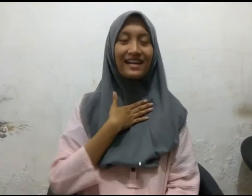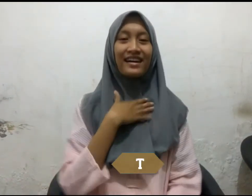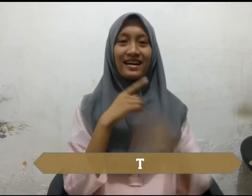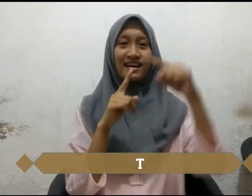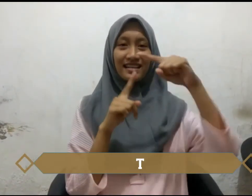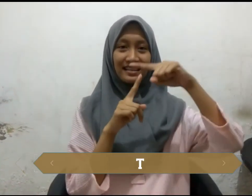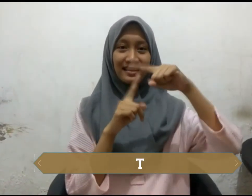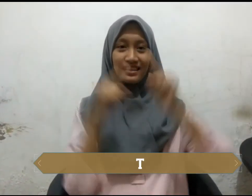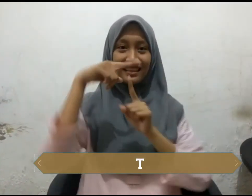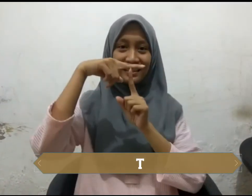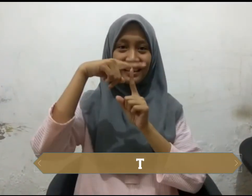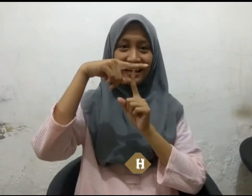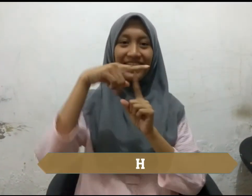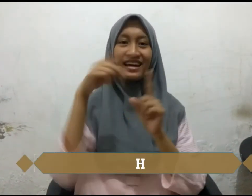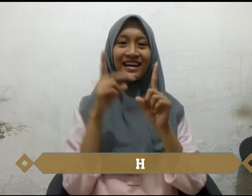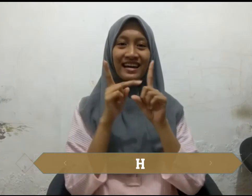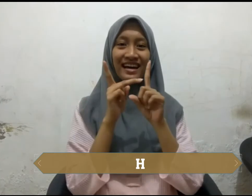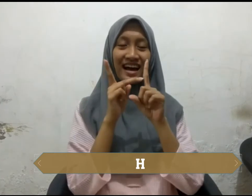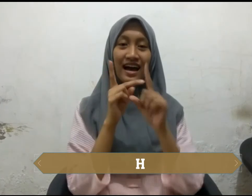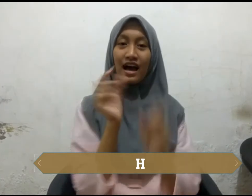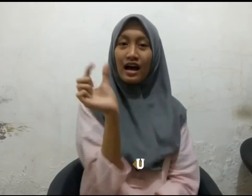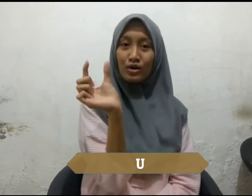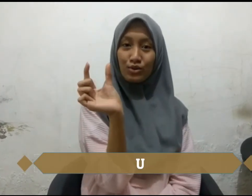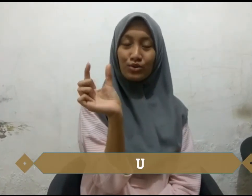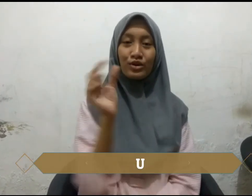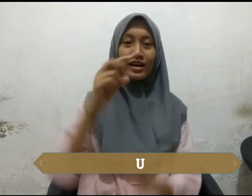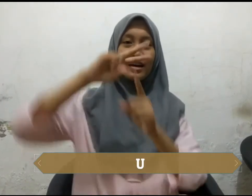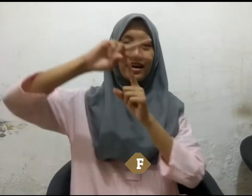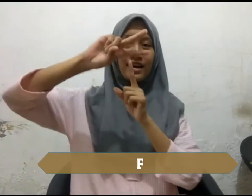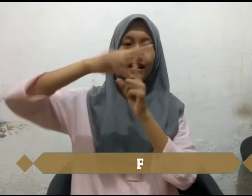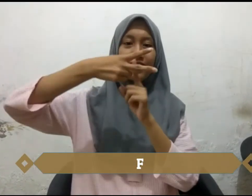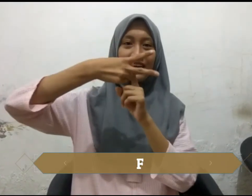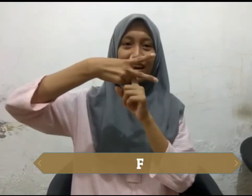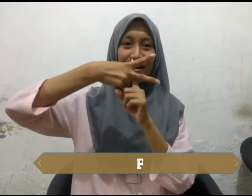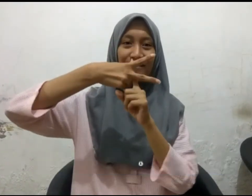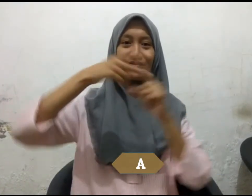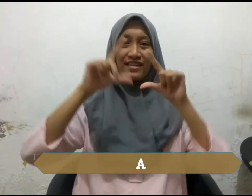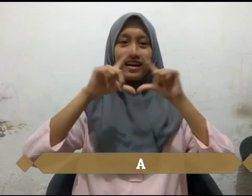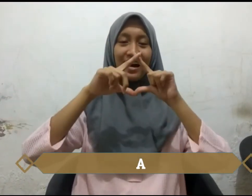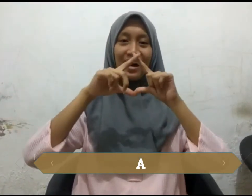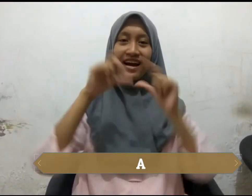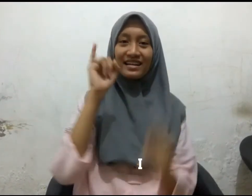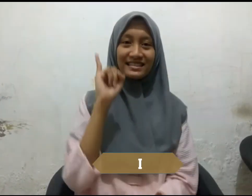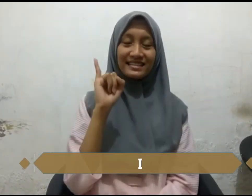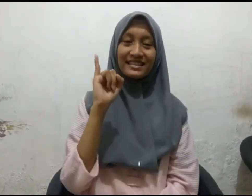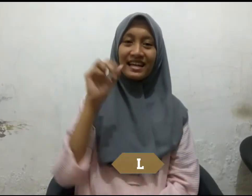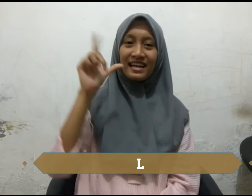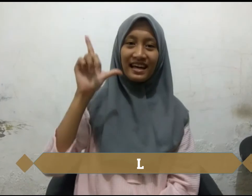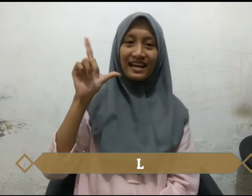No, I don't wanna sit still, look pretty You get off on it, not too far Dream a picket band, isn't trophy wise But